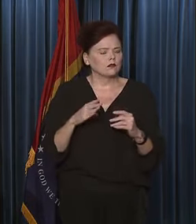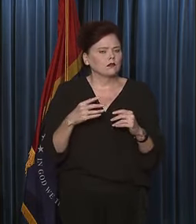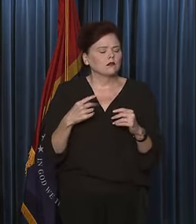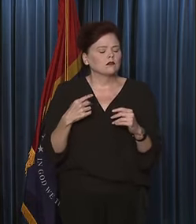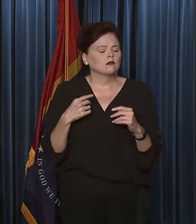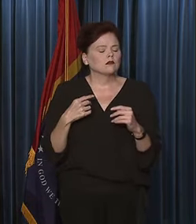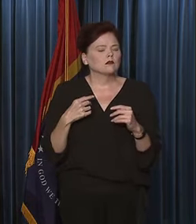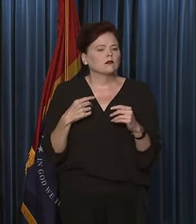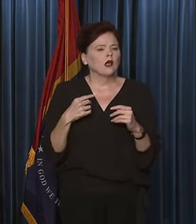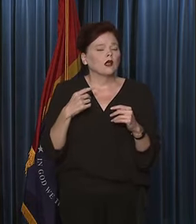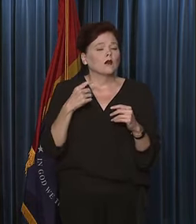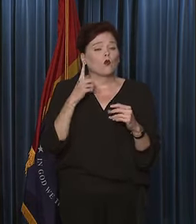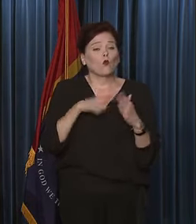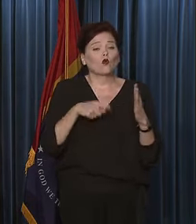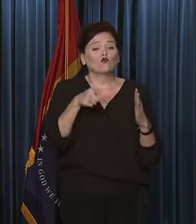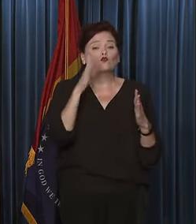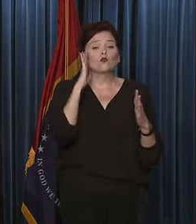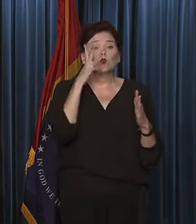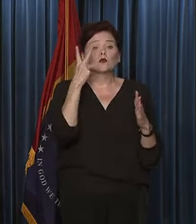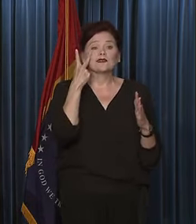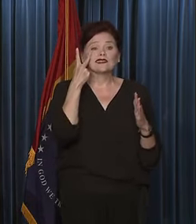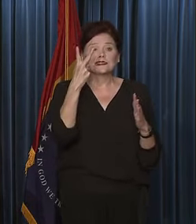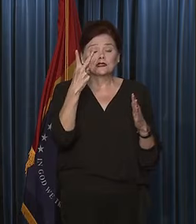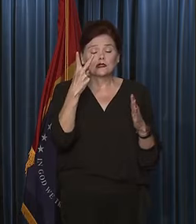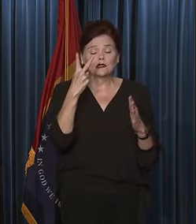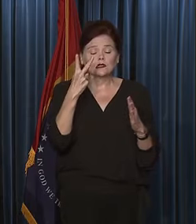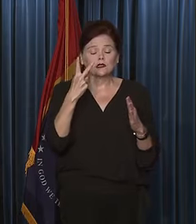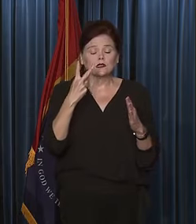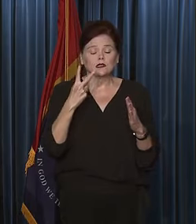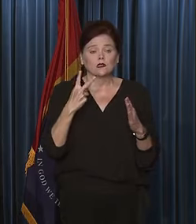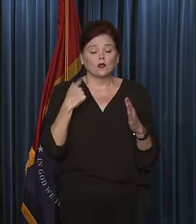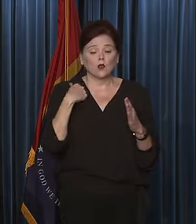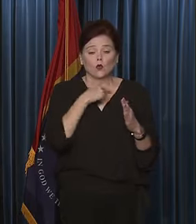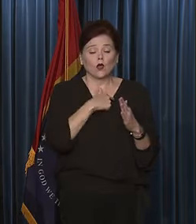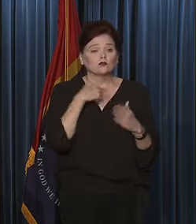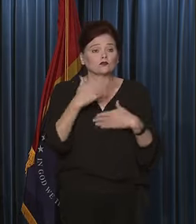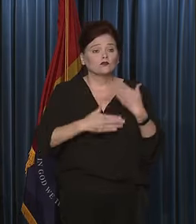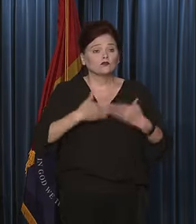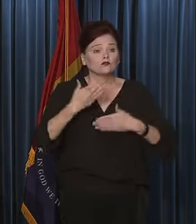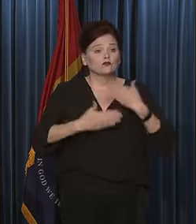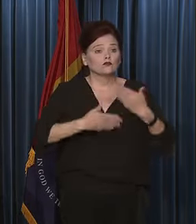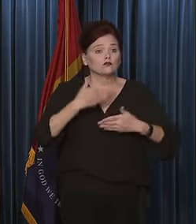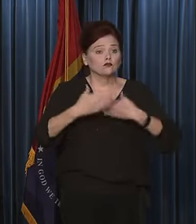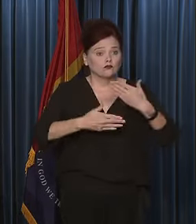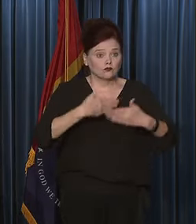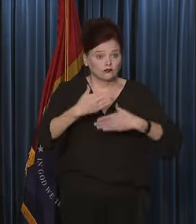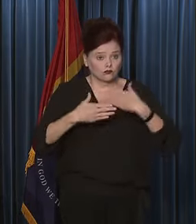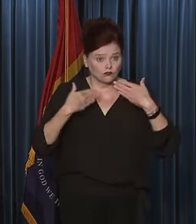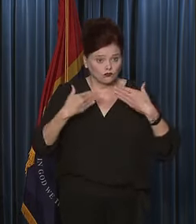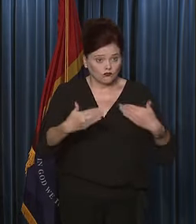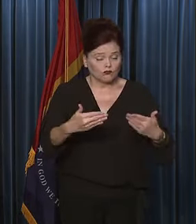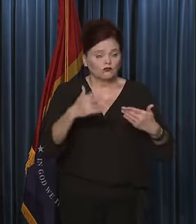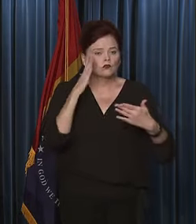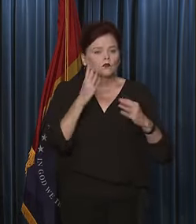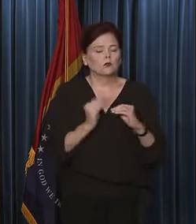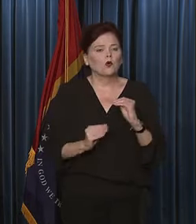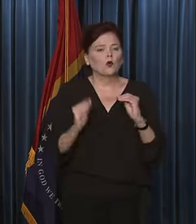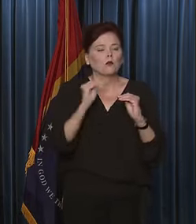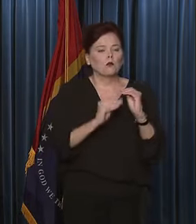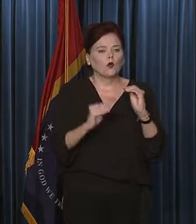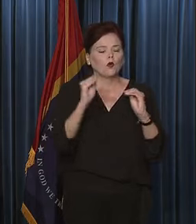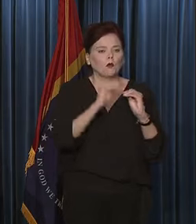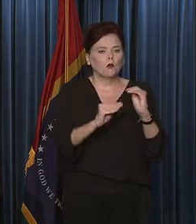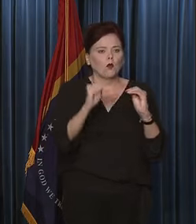what I think you're going to see is, as we progress forward, there are going to be more and more